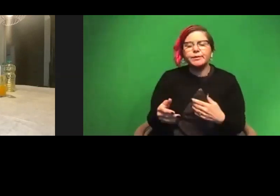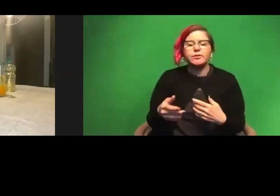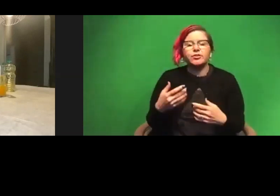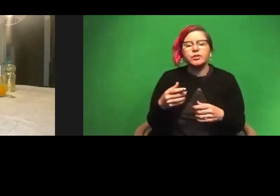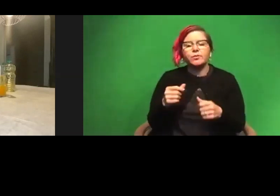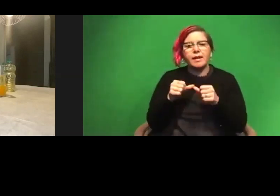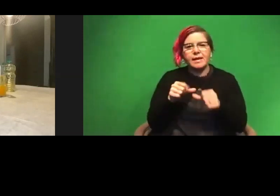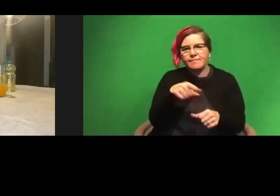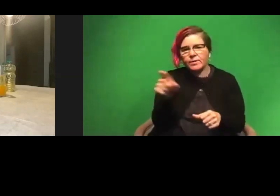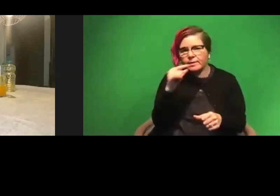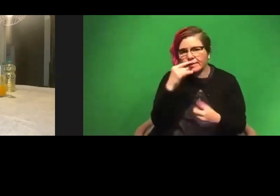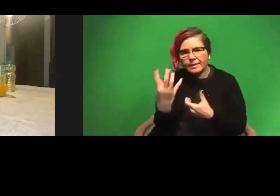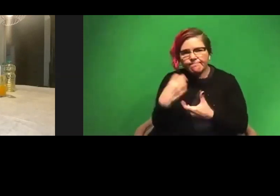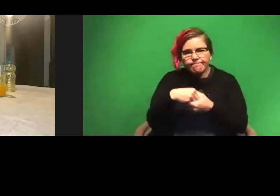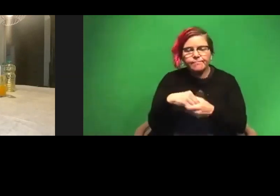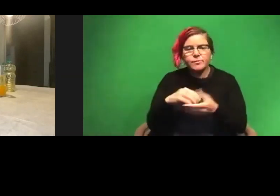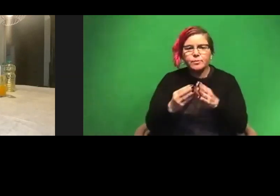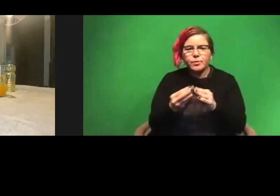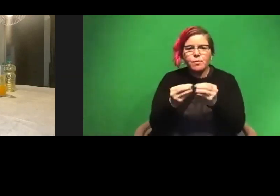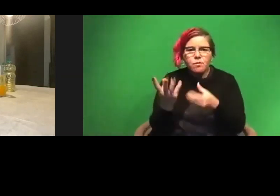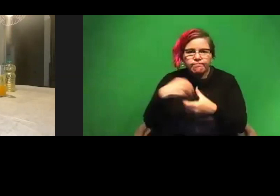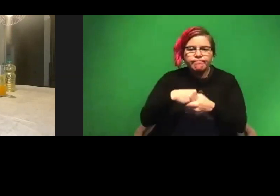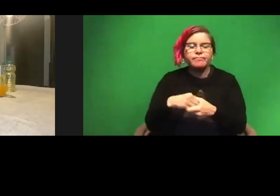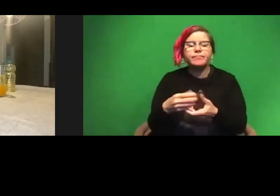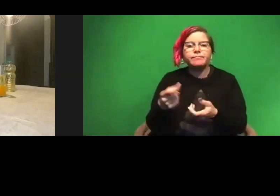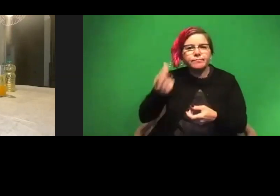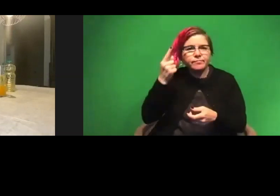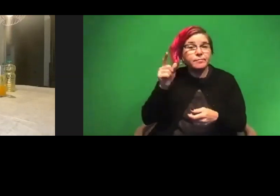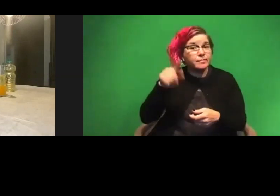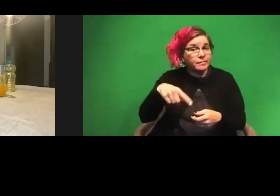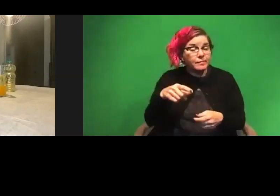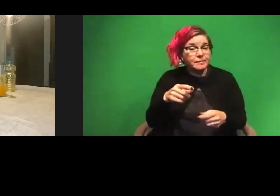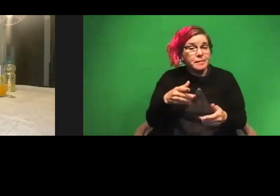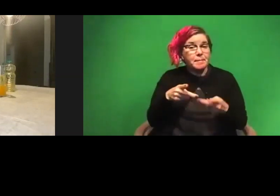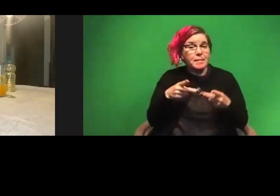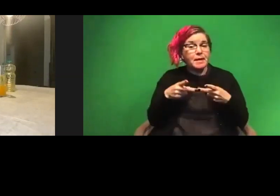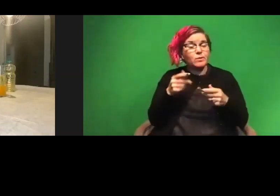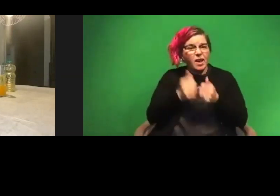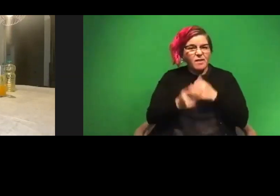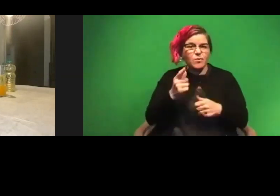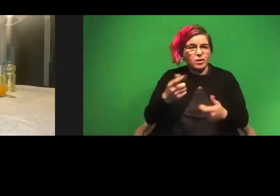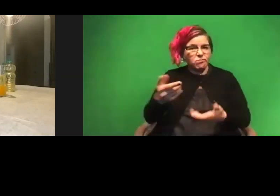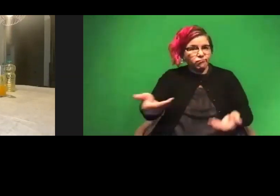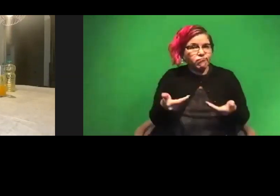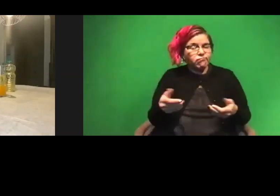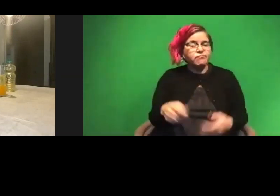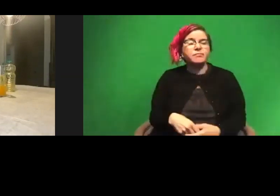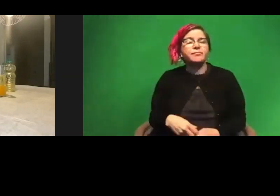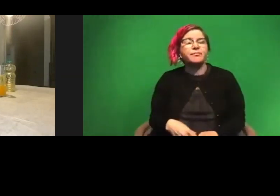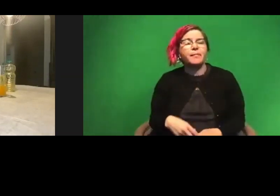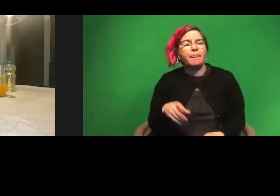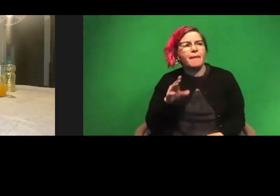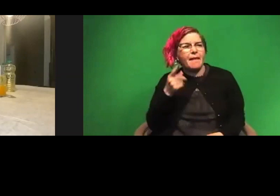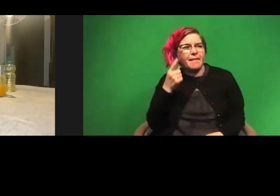kids in the community more engaged and make them understand, hey, this is a place where everybody is welcome. Cause I think that is the